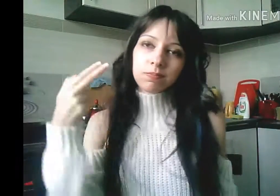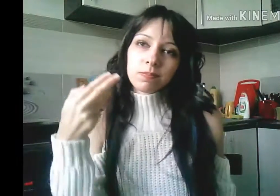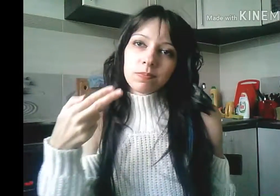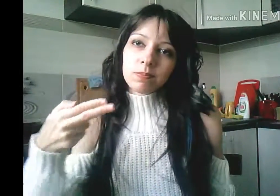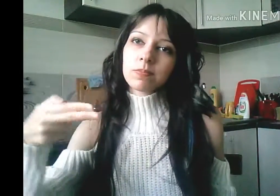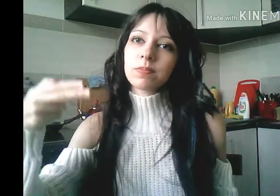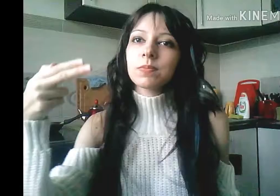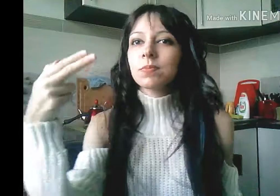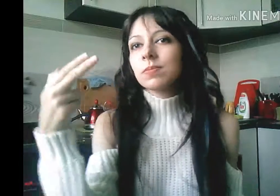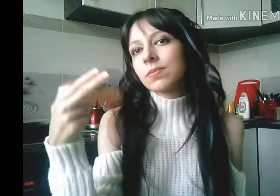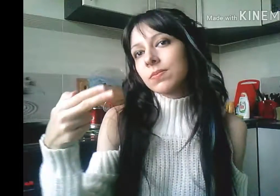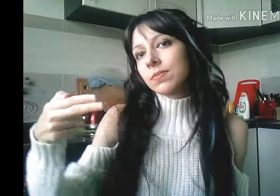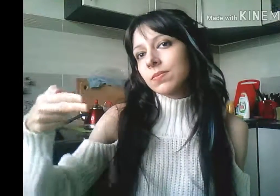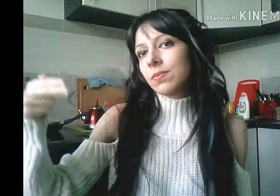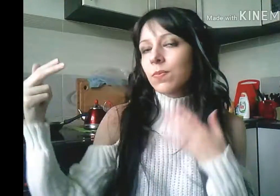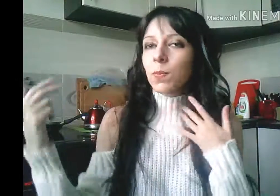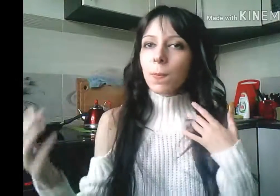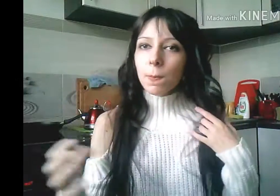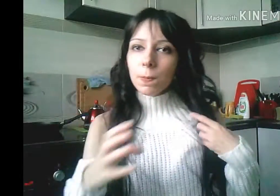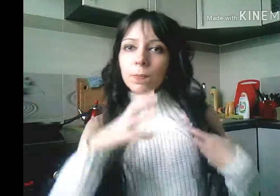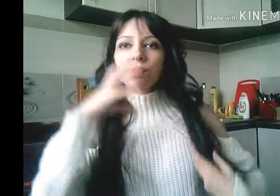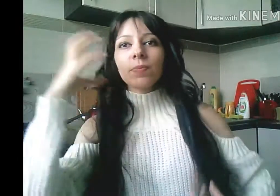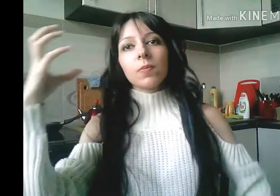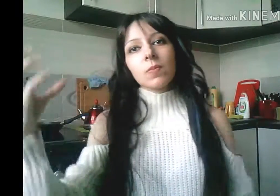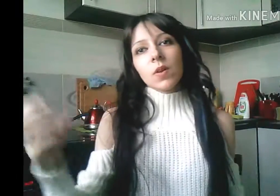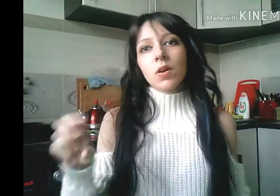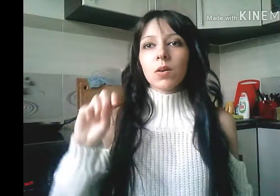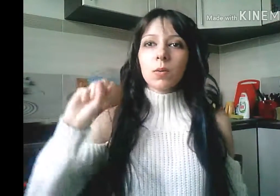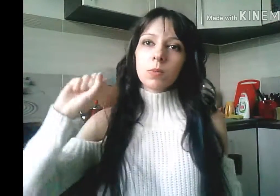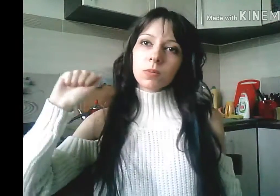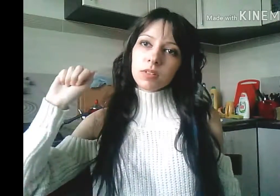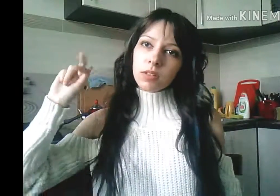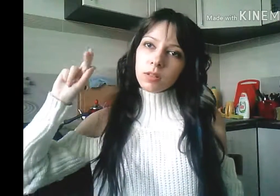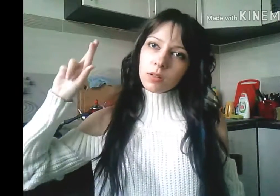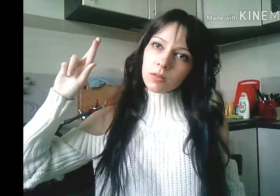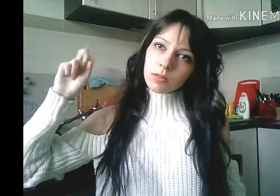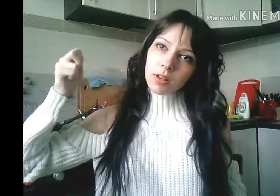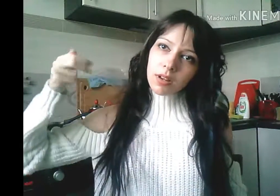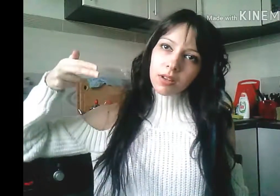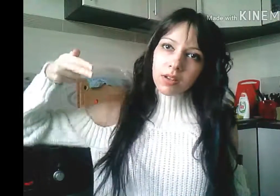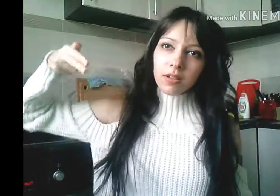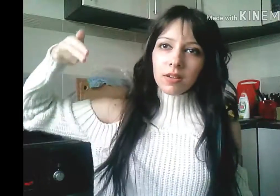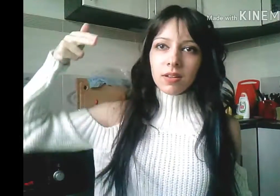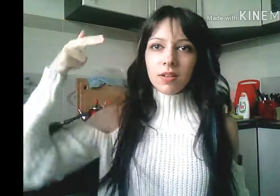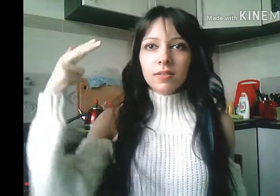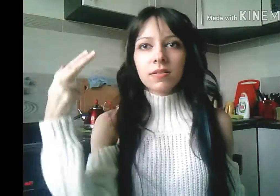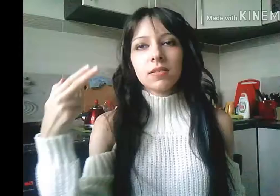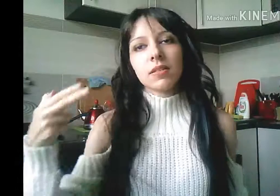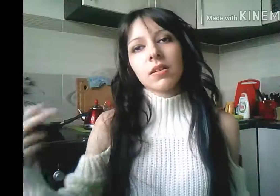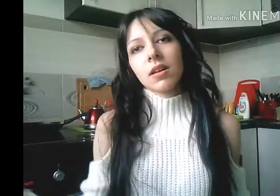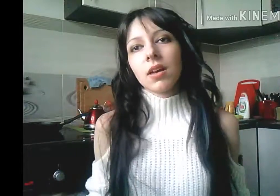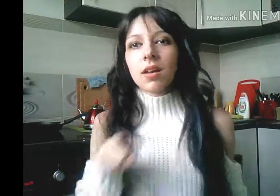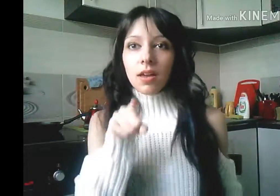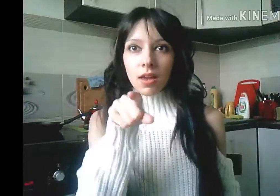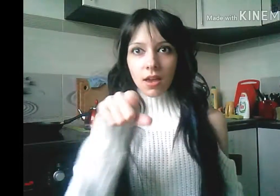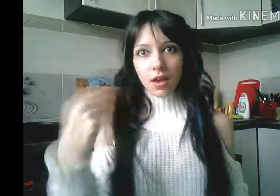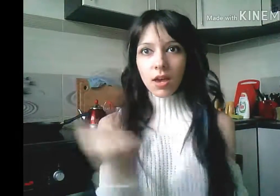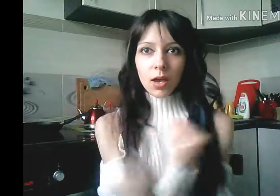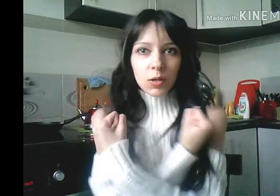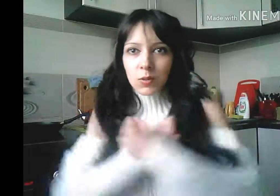oh Sarah Are